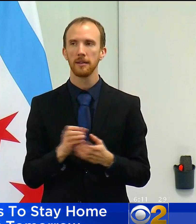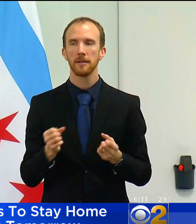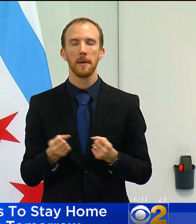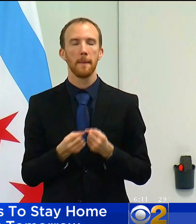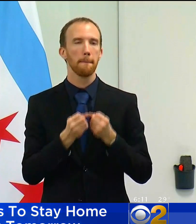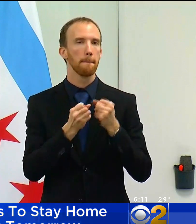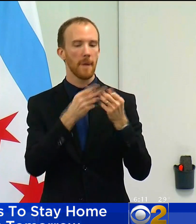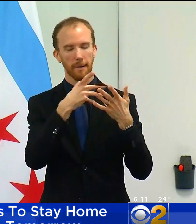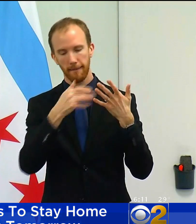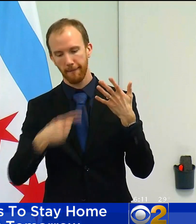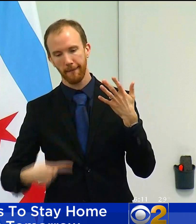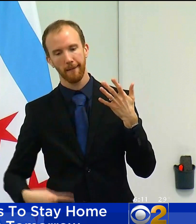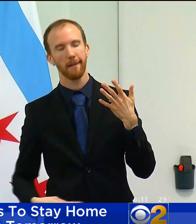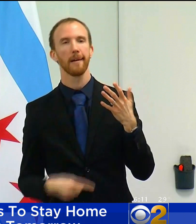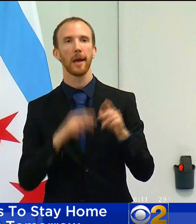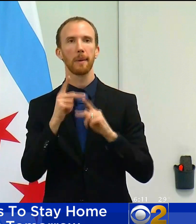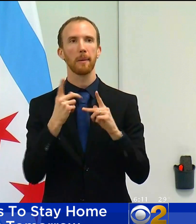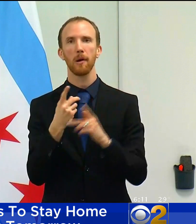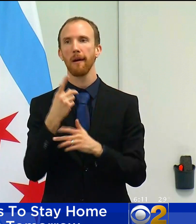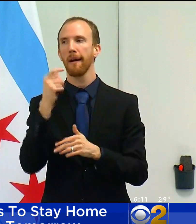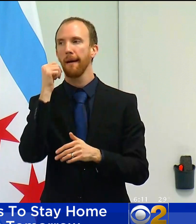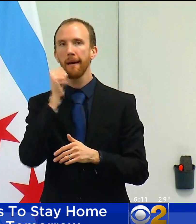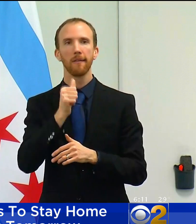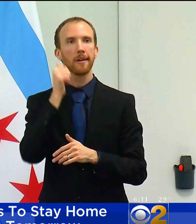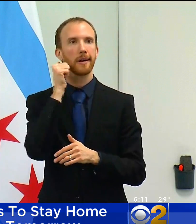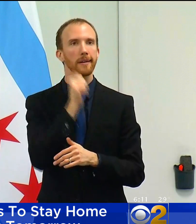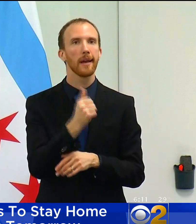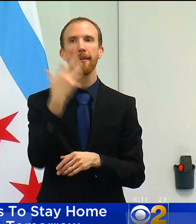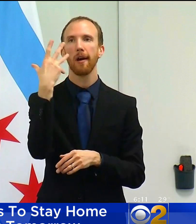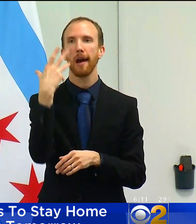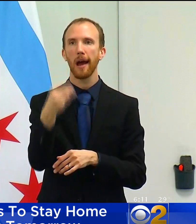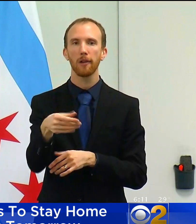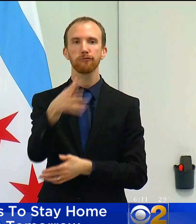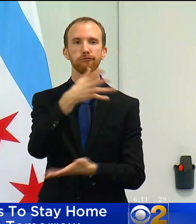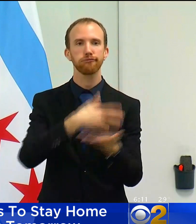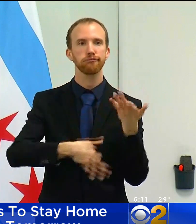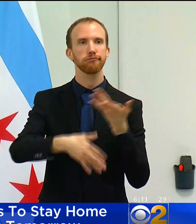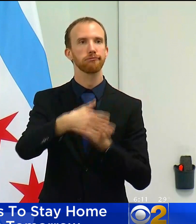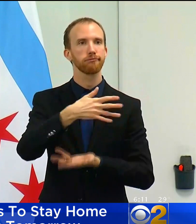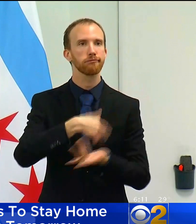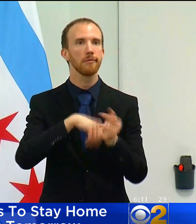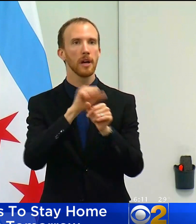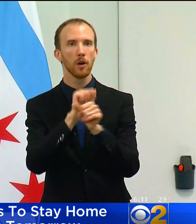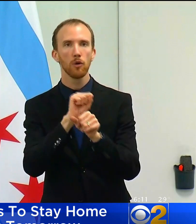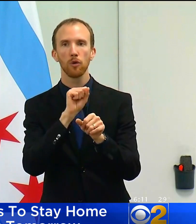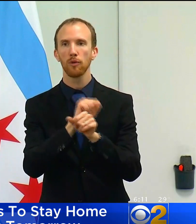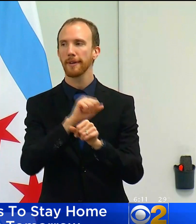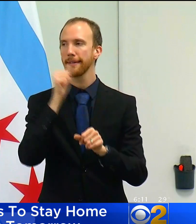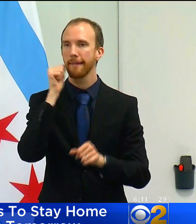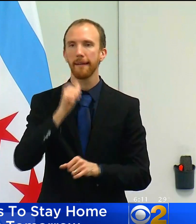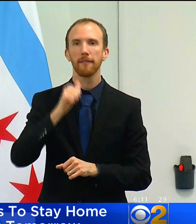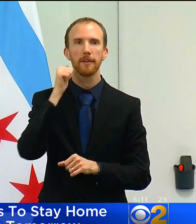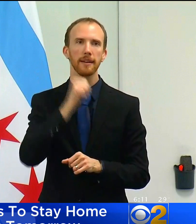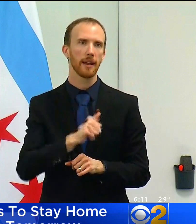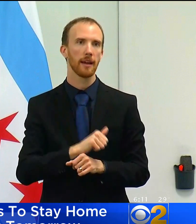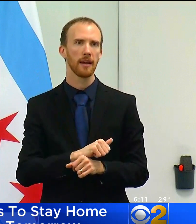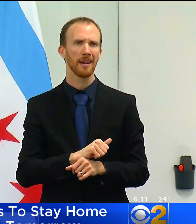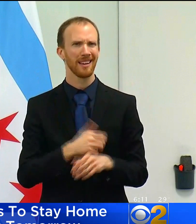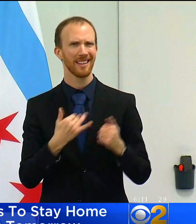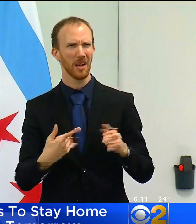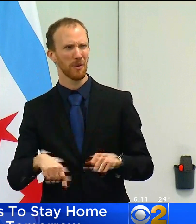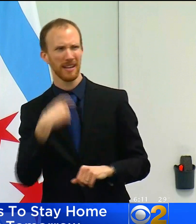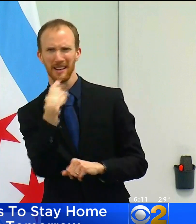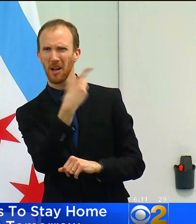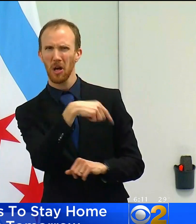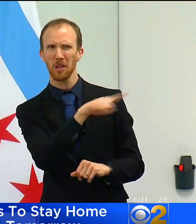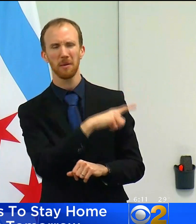of other workers that have also been out there every single day throughout the pandemic working. How do we say that those folks? You